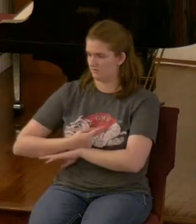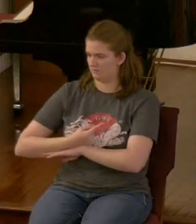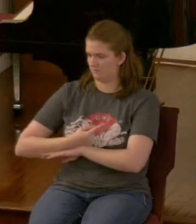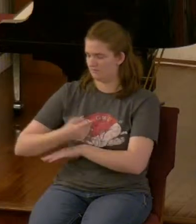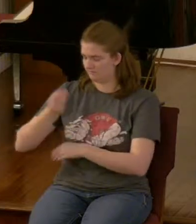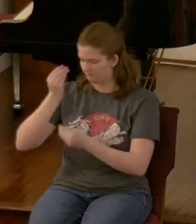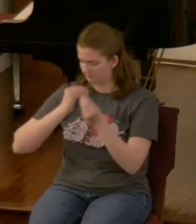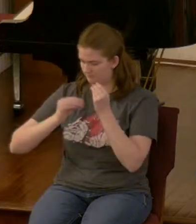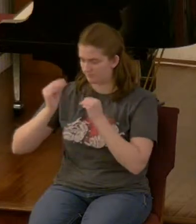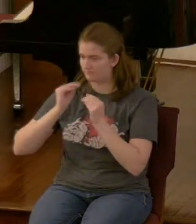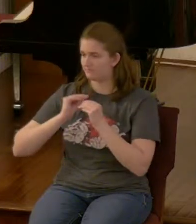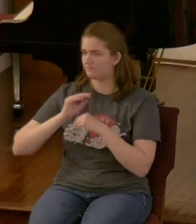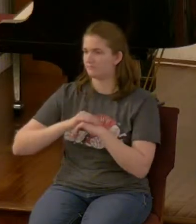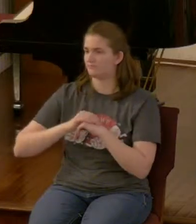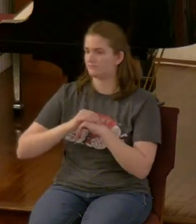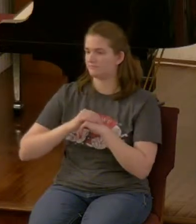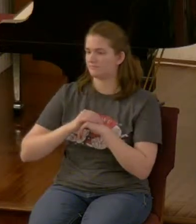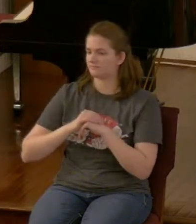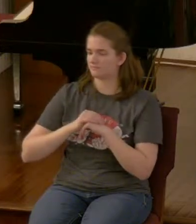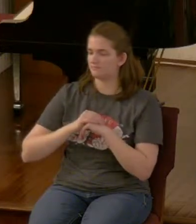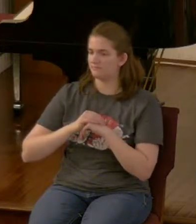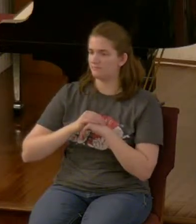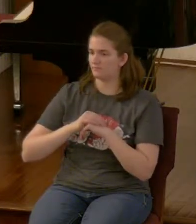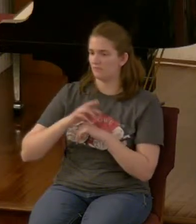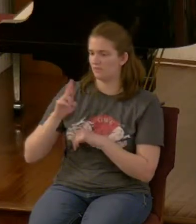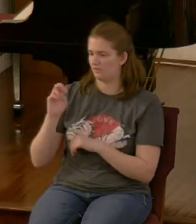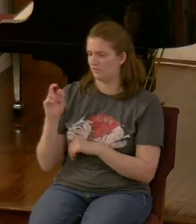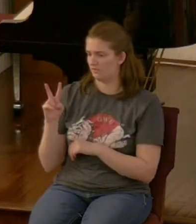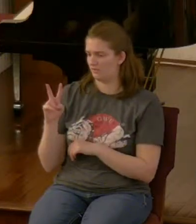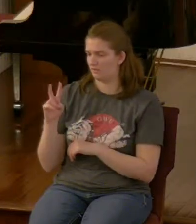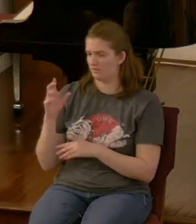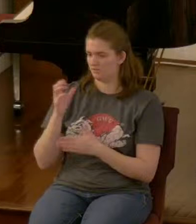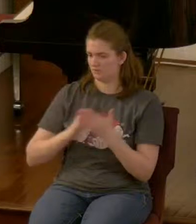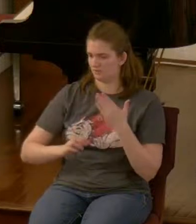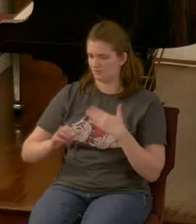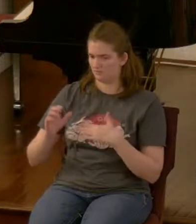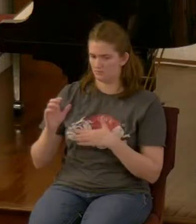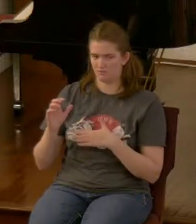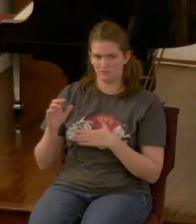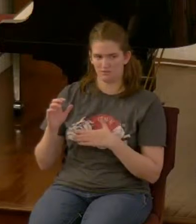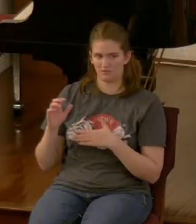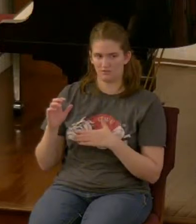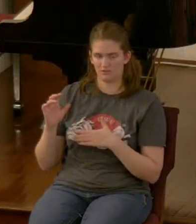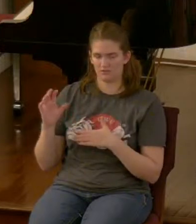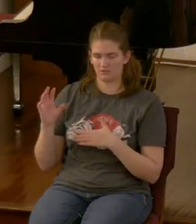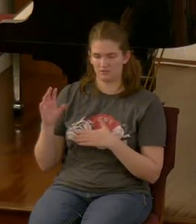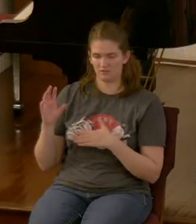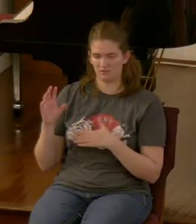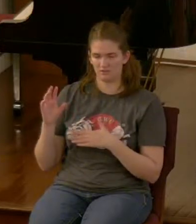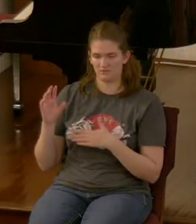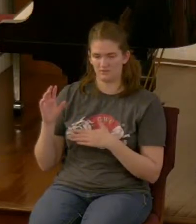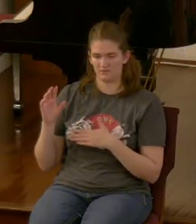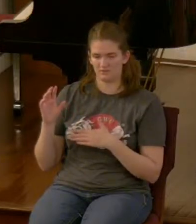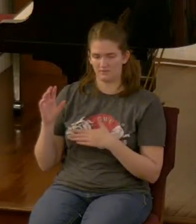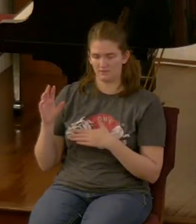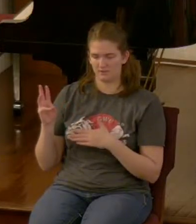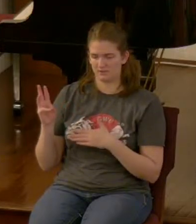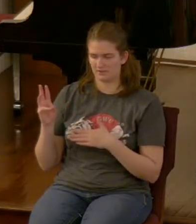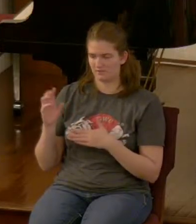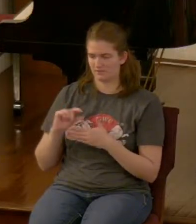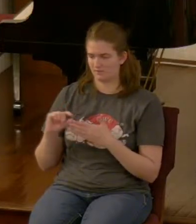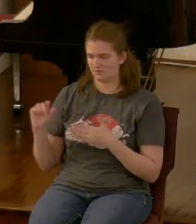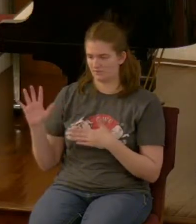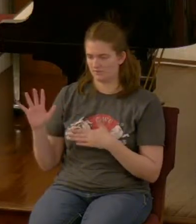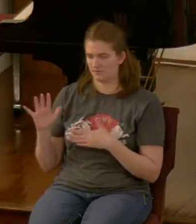revelation 13 5 there was given to him a mouth speaking arrogant words and blasphemies and the authority to act for 42